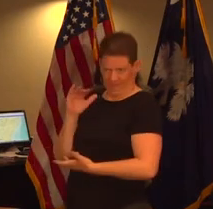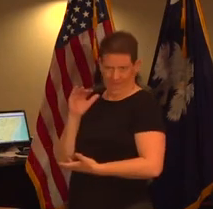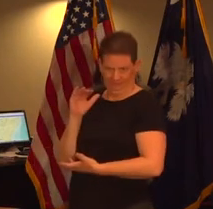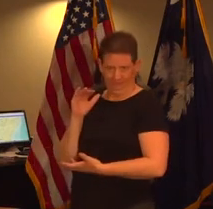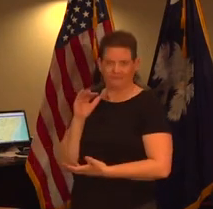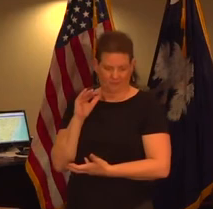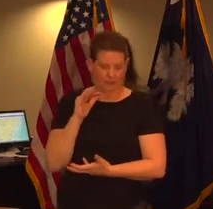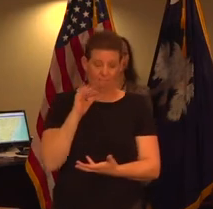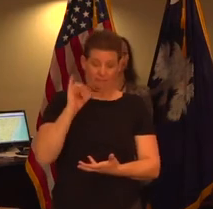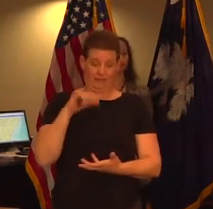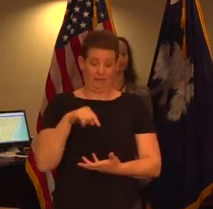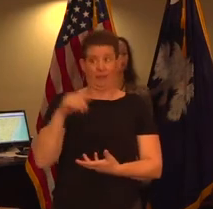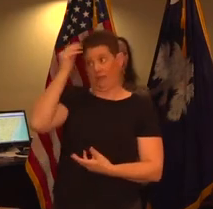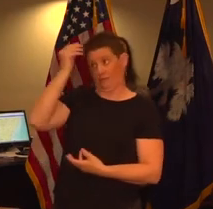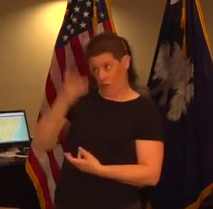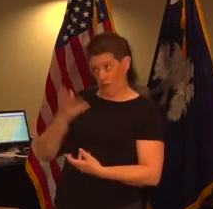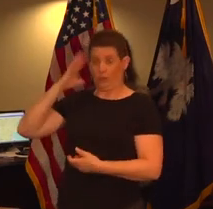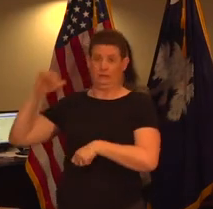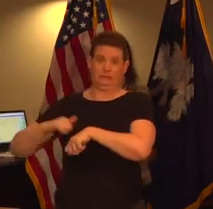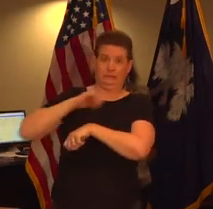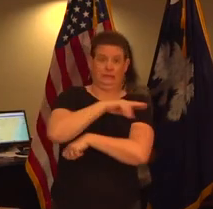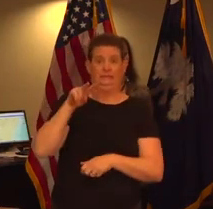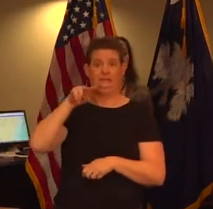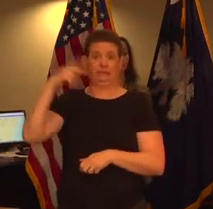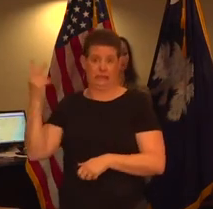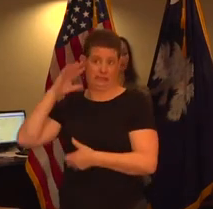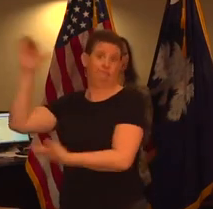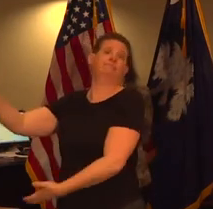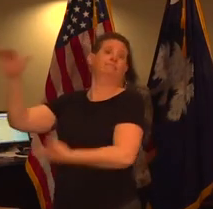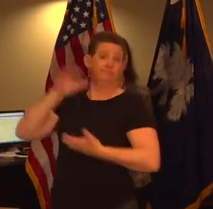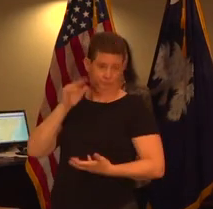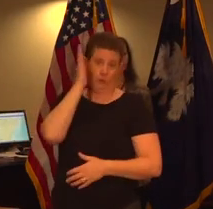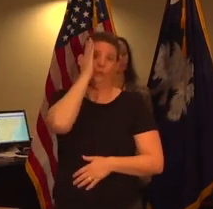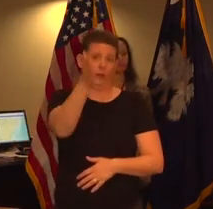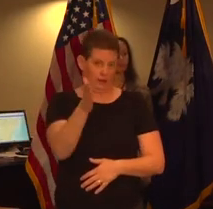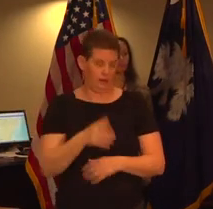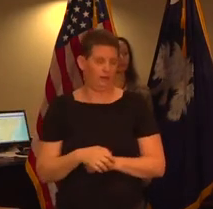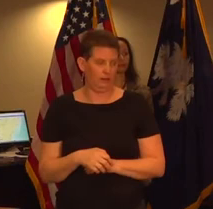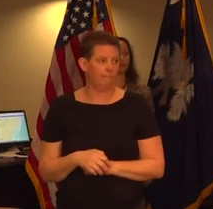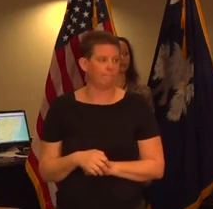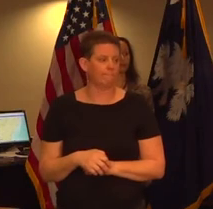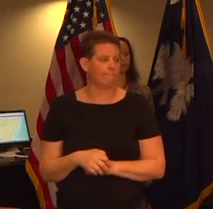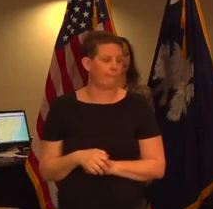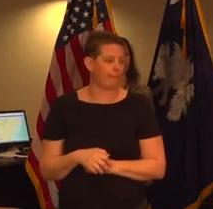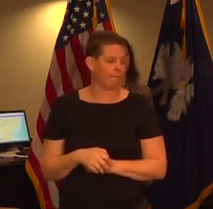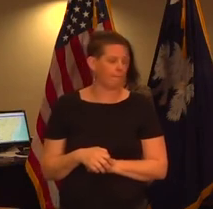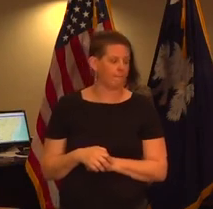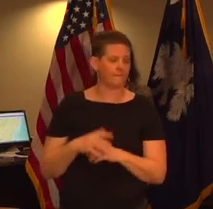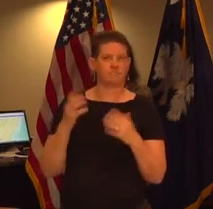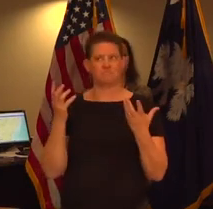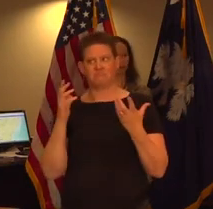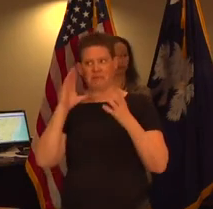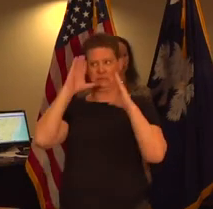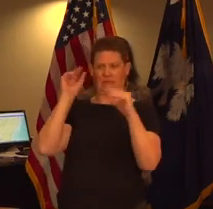informed that they are shipping a second shipment to us that we expect it to receive receive it sometime